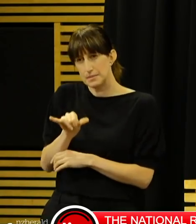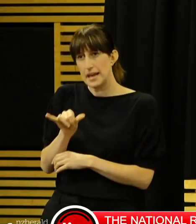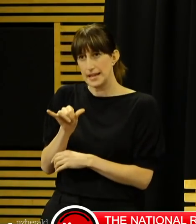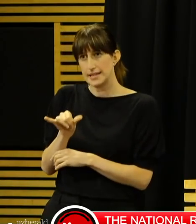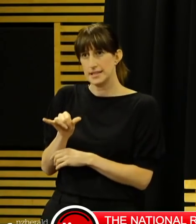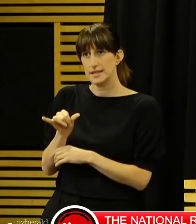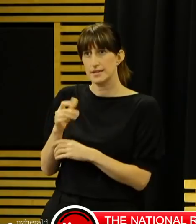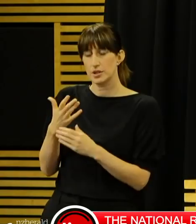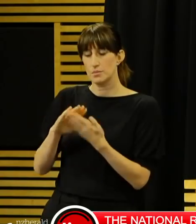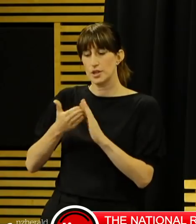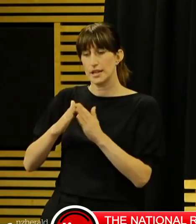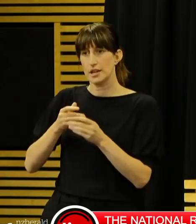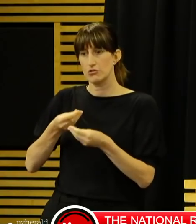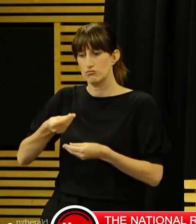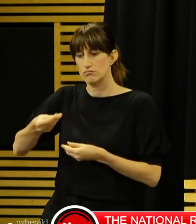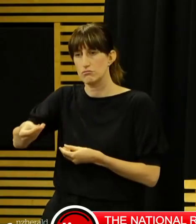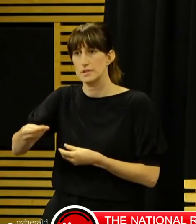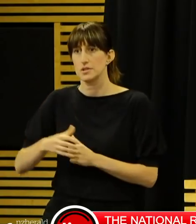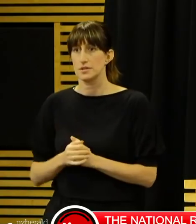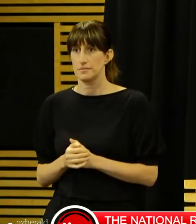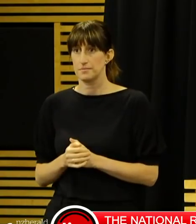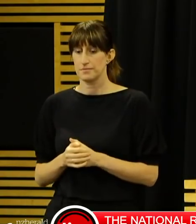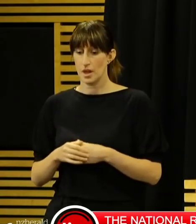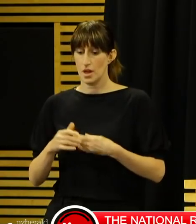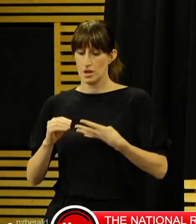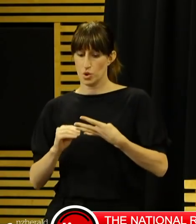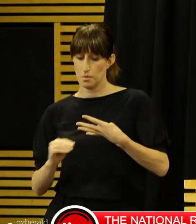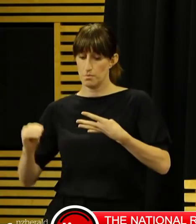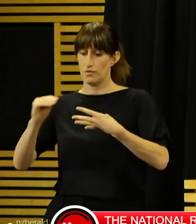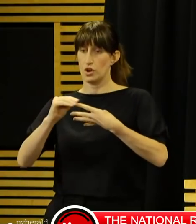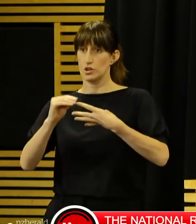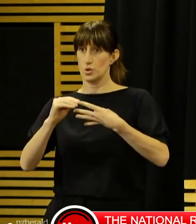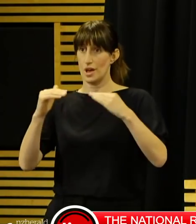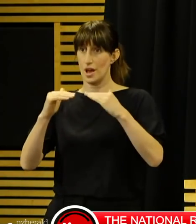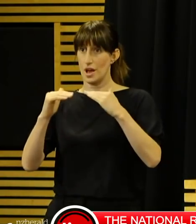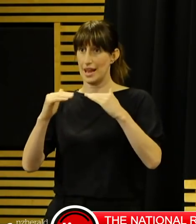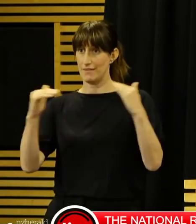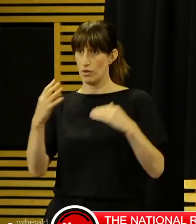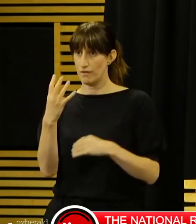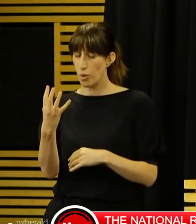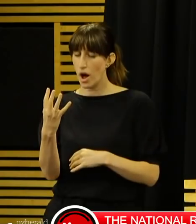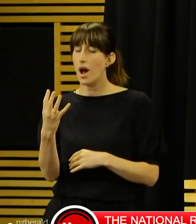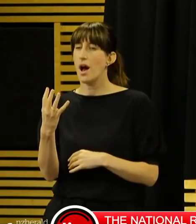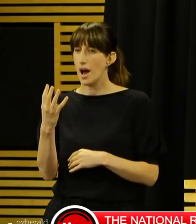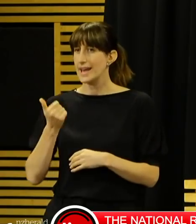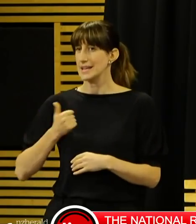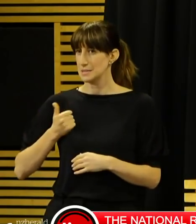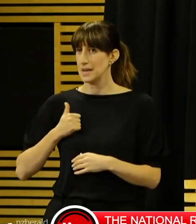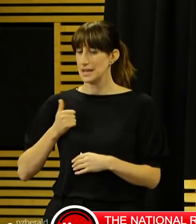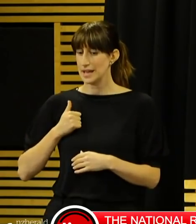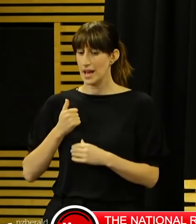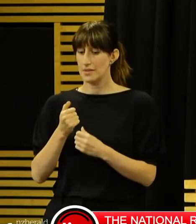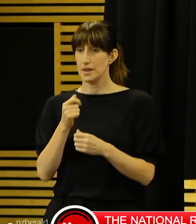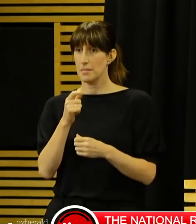say that even as we go into Alert Level 4, we will continue to see a rise in cases for at least